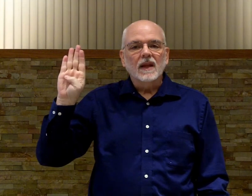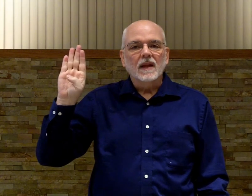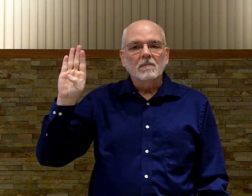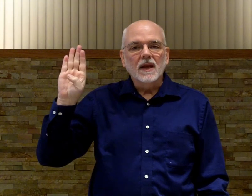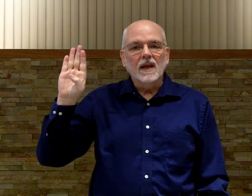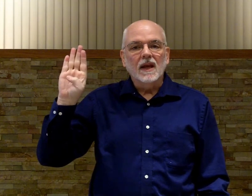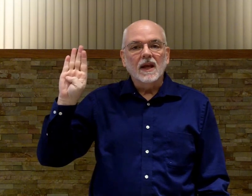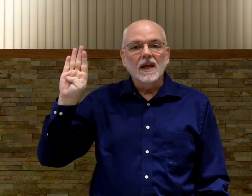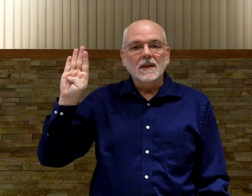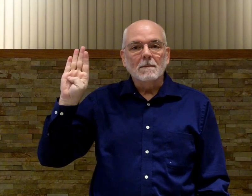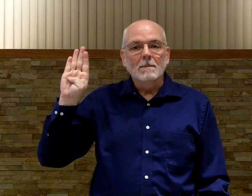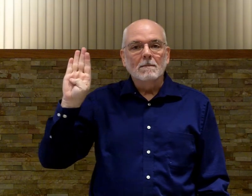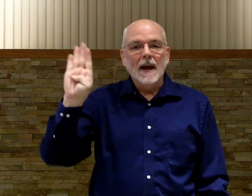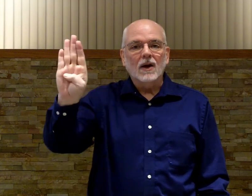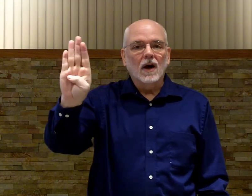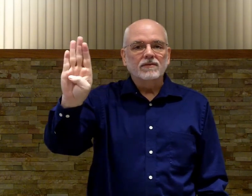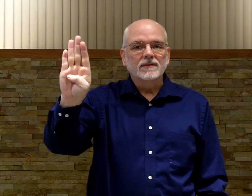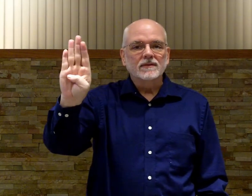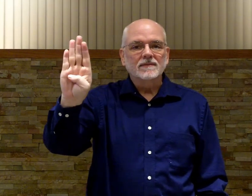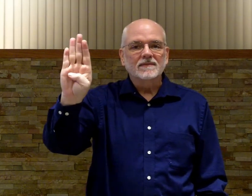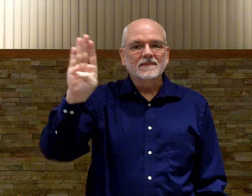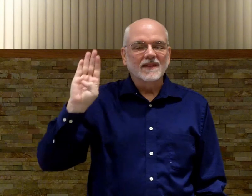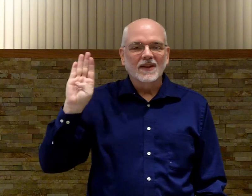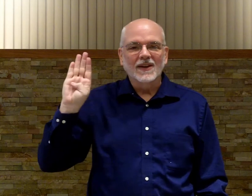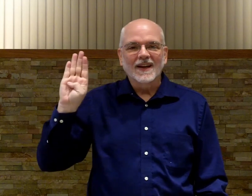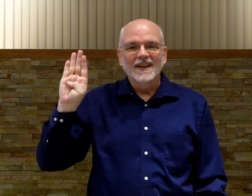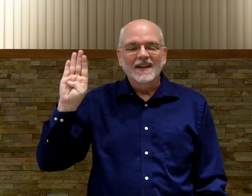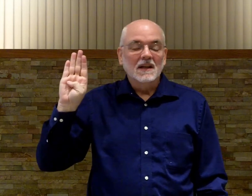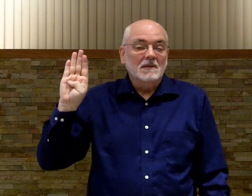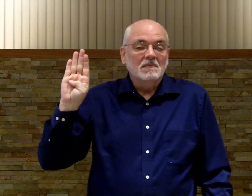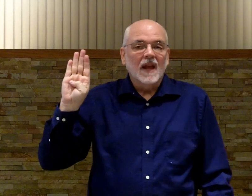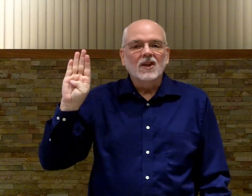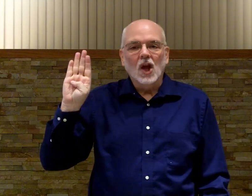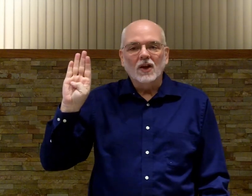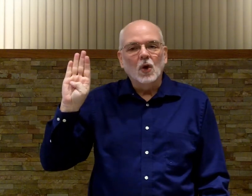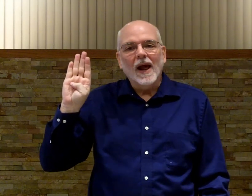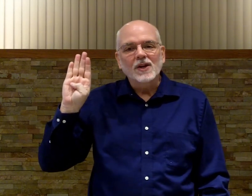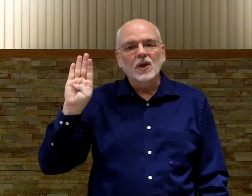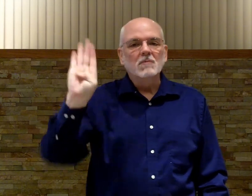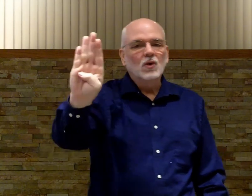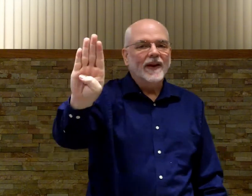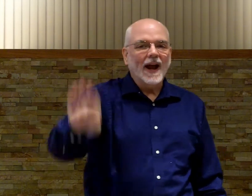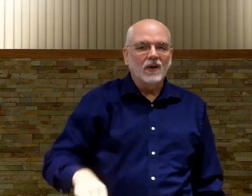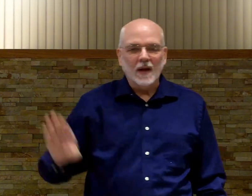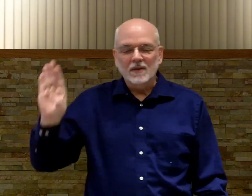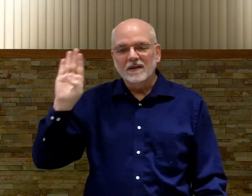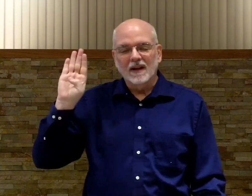B is back off. Okay? You know, you don't actually move it out. I'm...